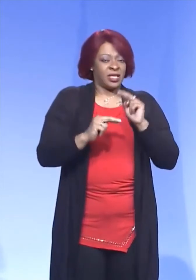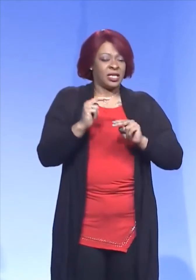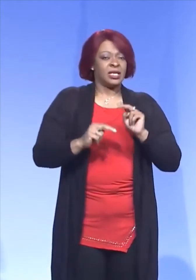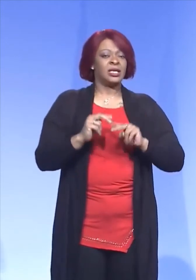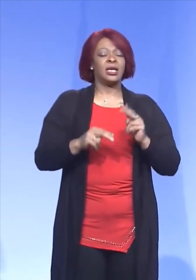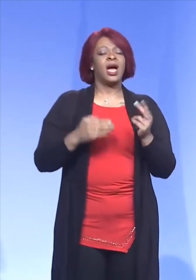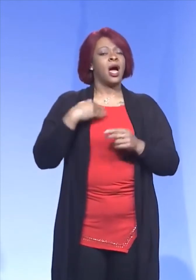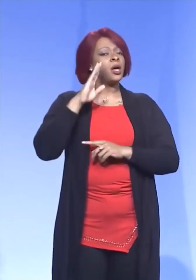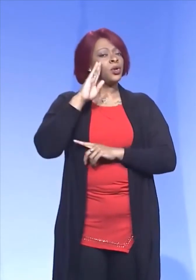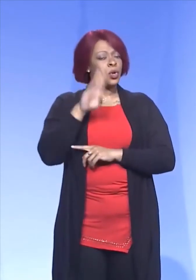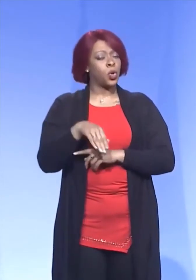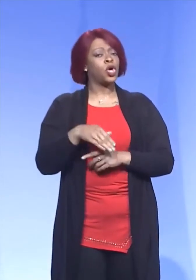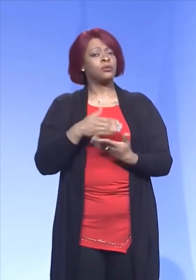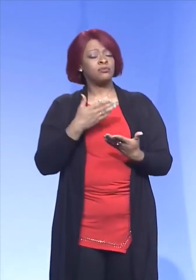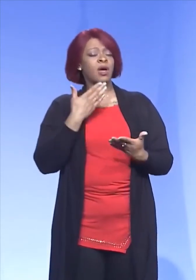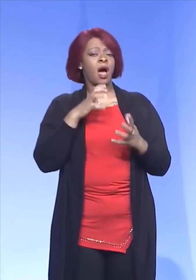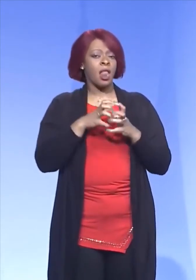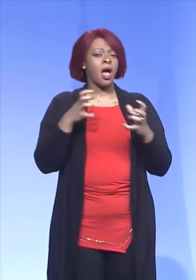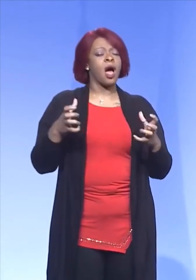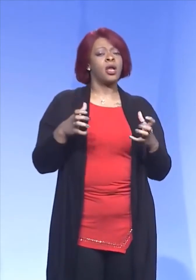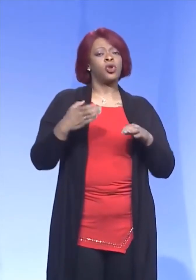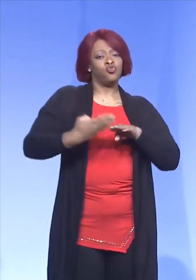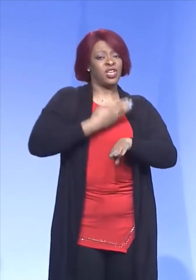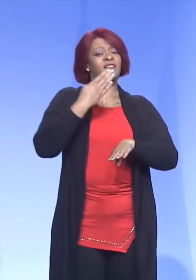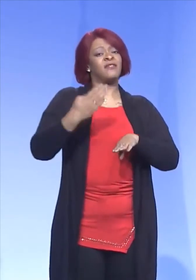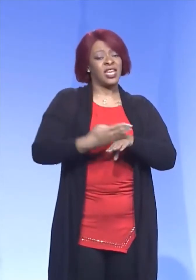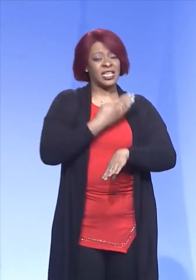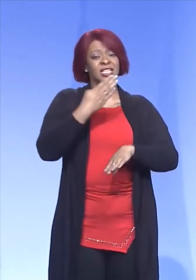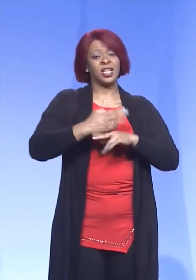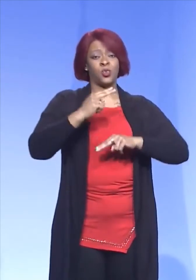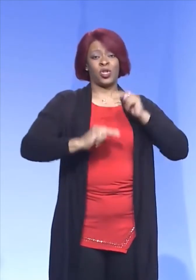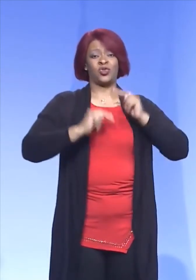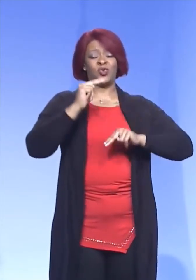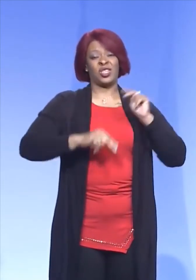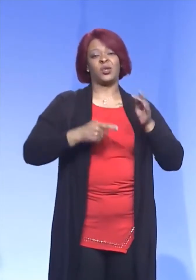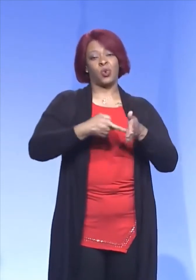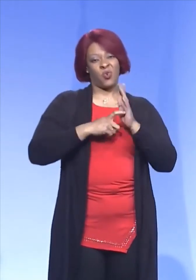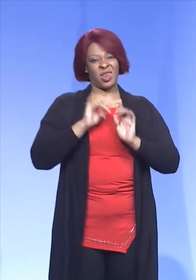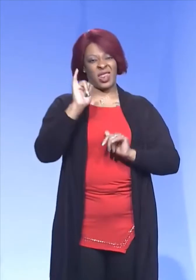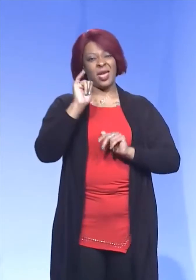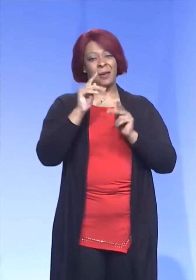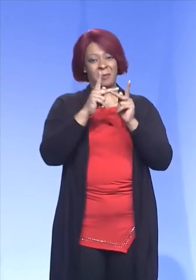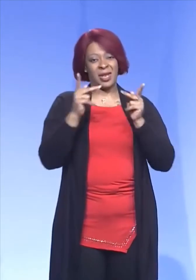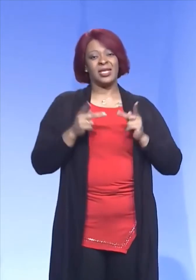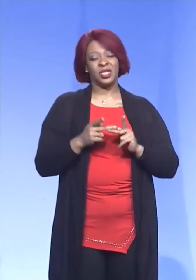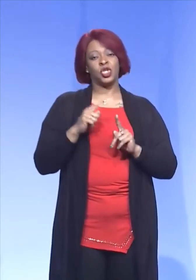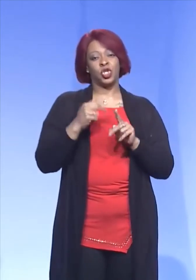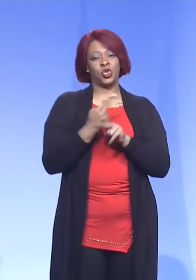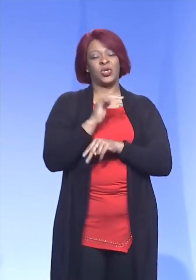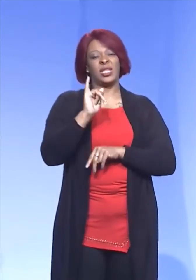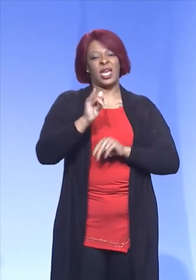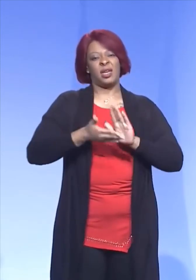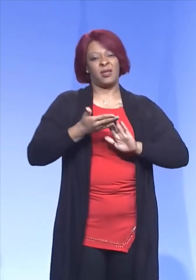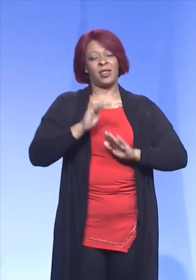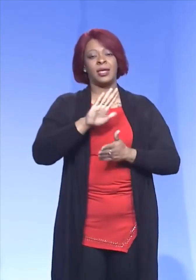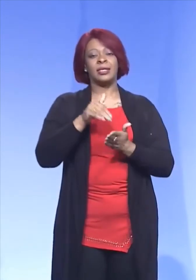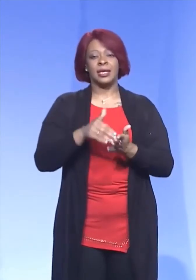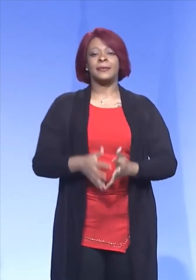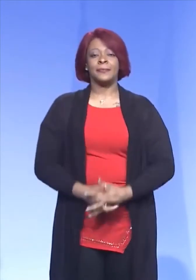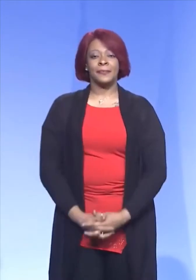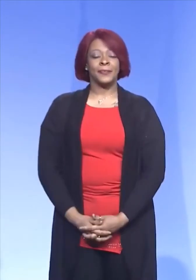that a good deal of renovation or restoration would be required in order for us to be able to operate at that setting.